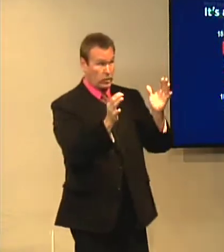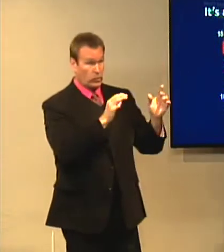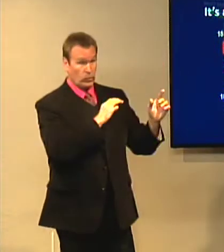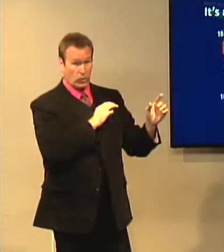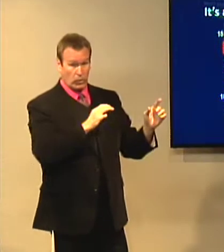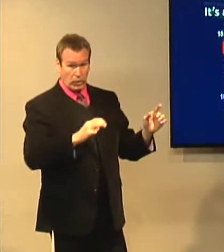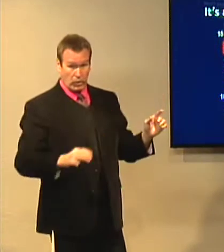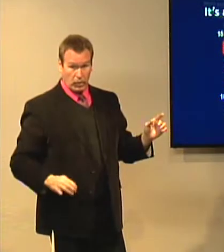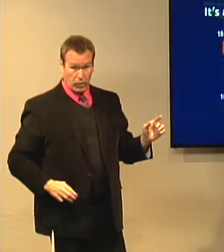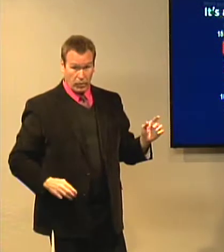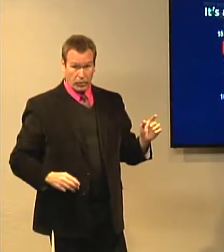without Christ